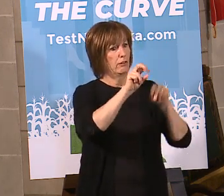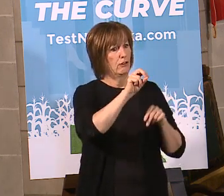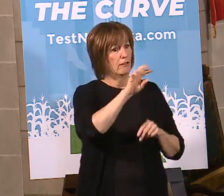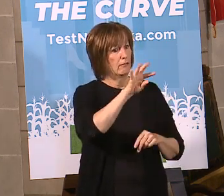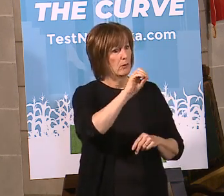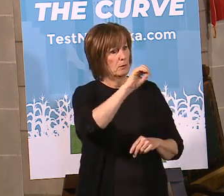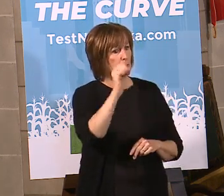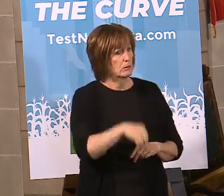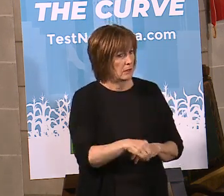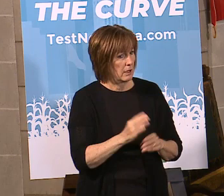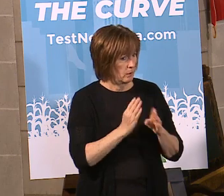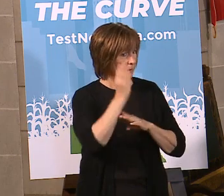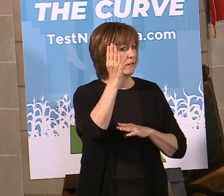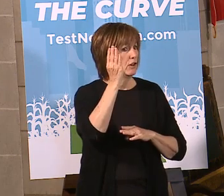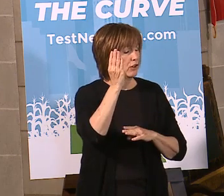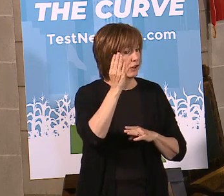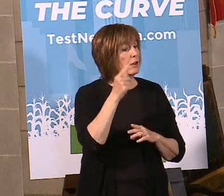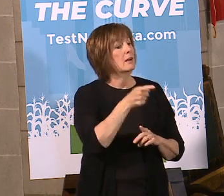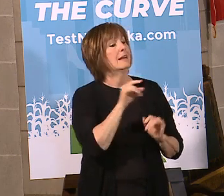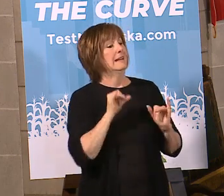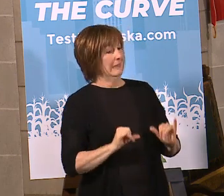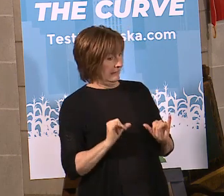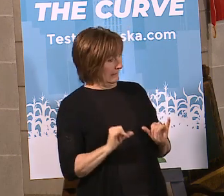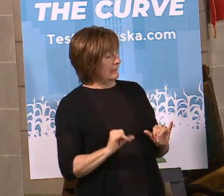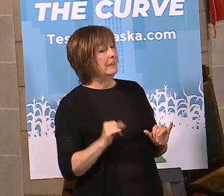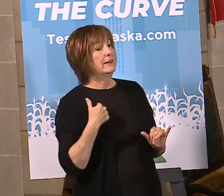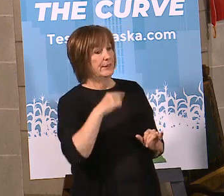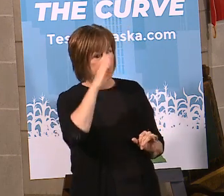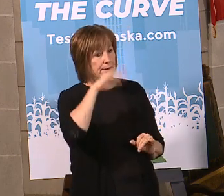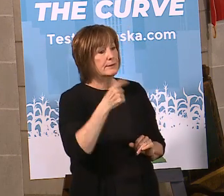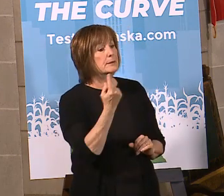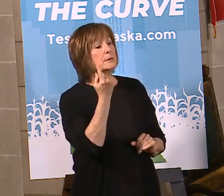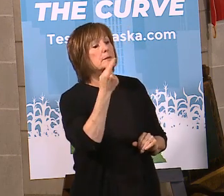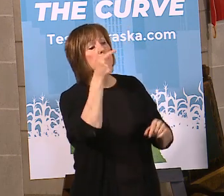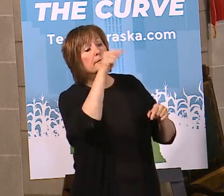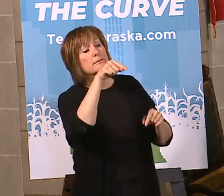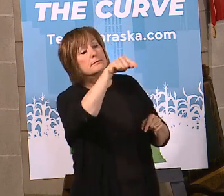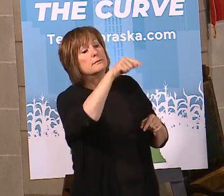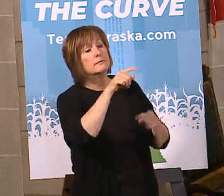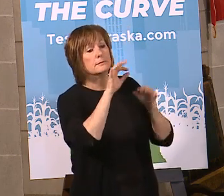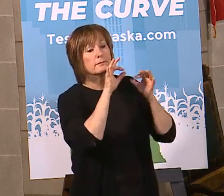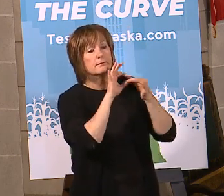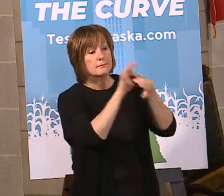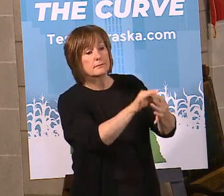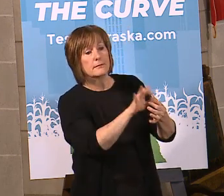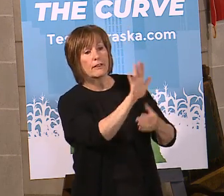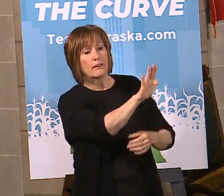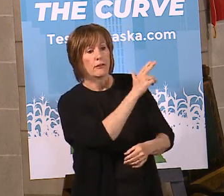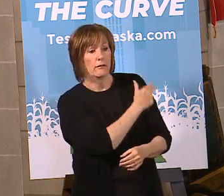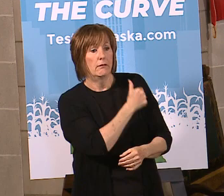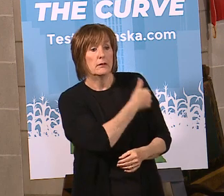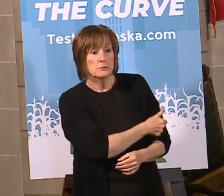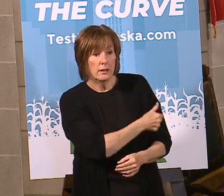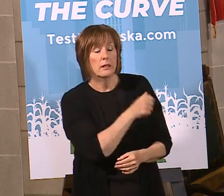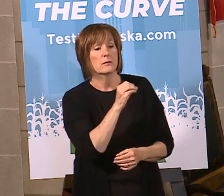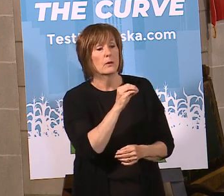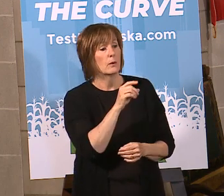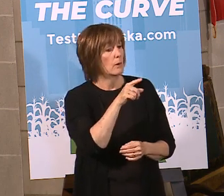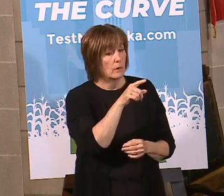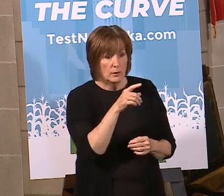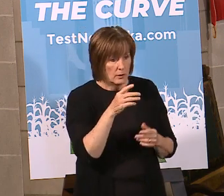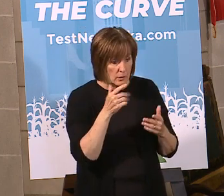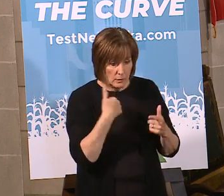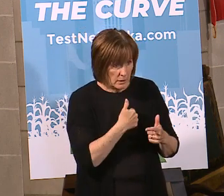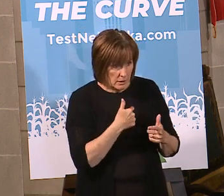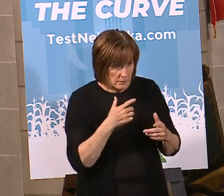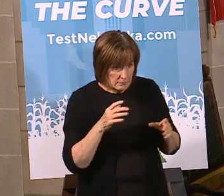right, over 40%. That was an indicator that we knew that there may be something going on with regard to the Lexington Hospital System. And so, we moved to be